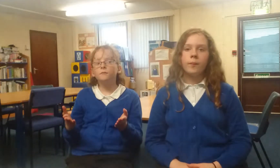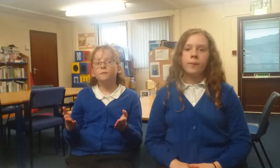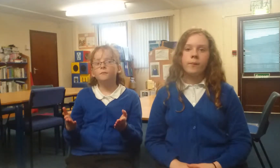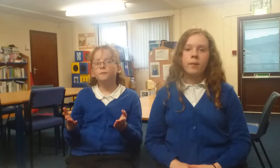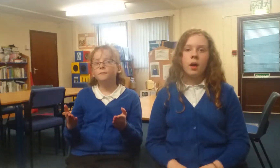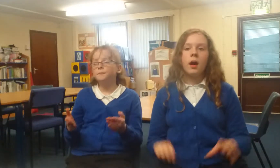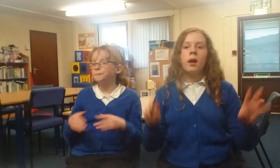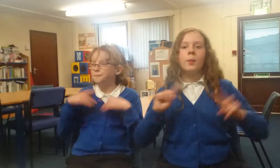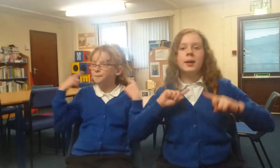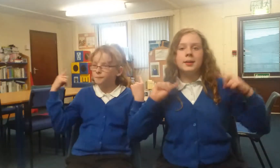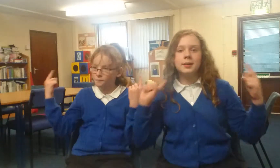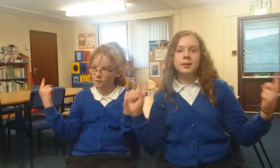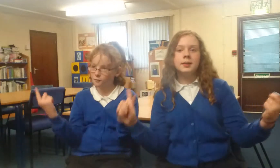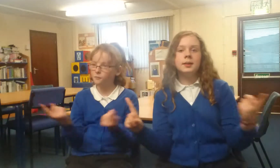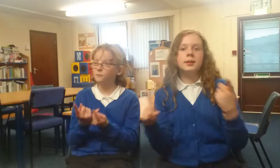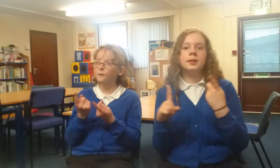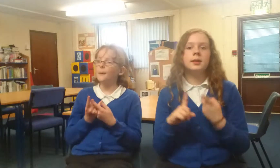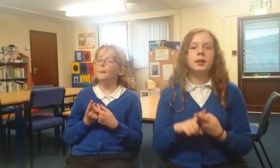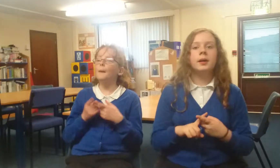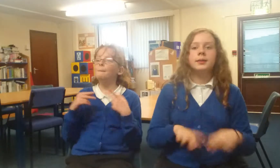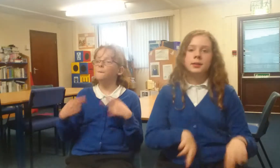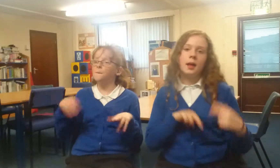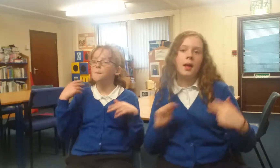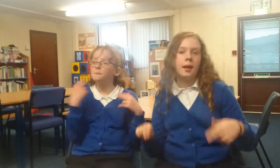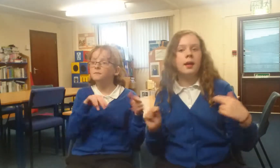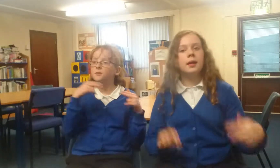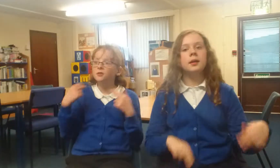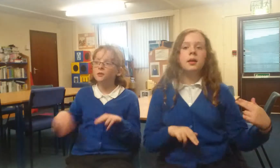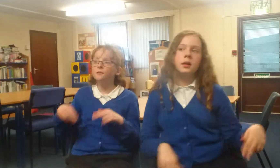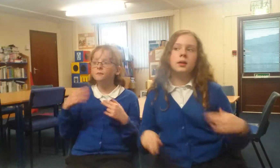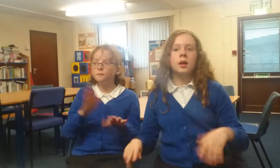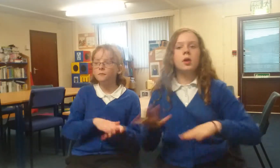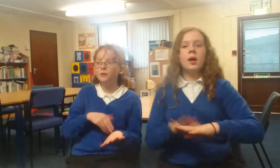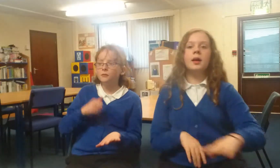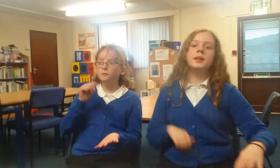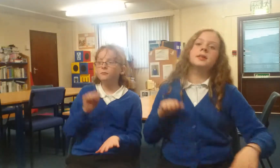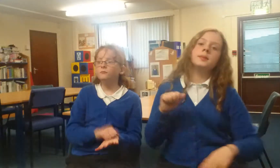We're having ourselves a swinging Christmas time